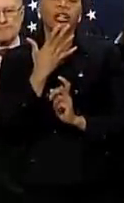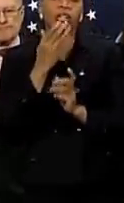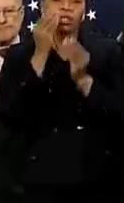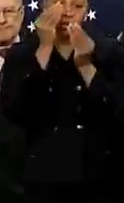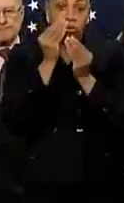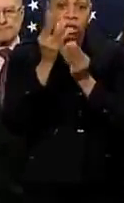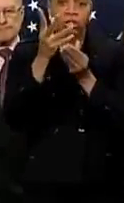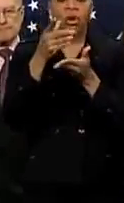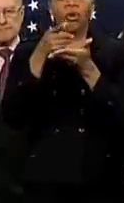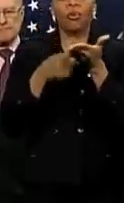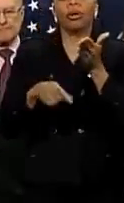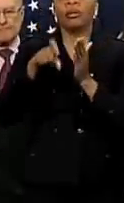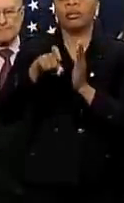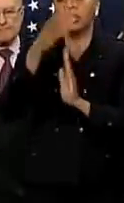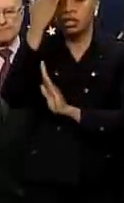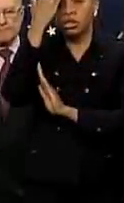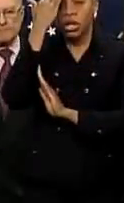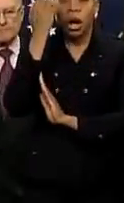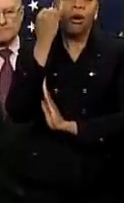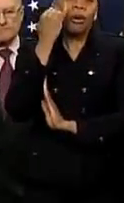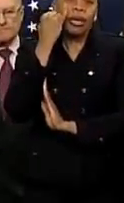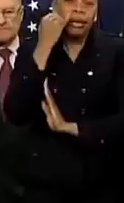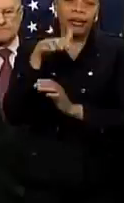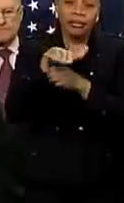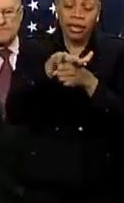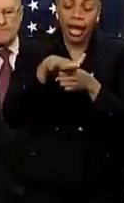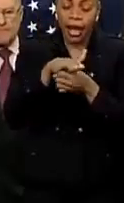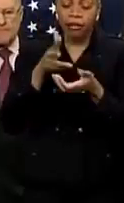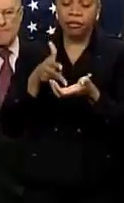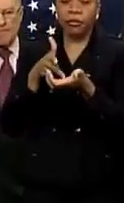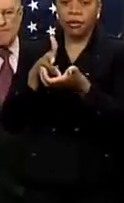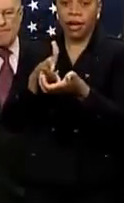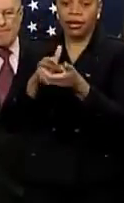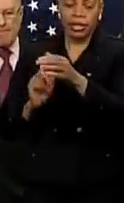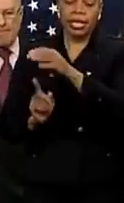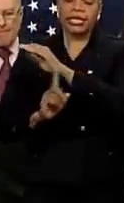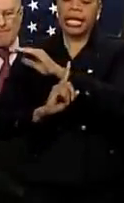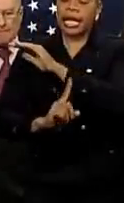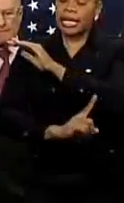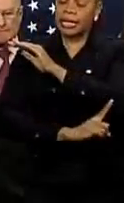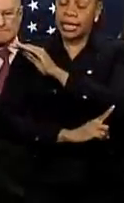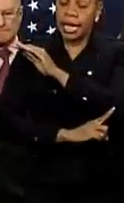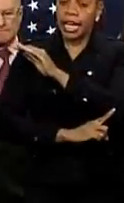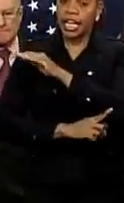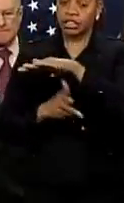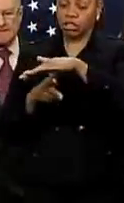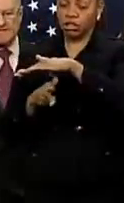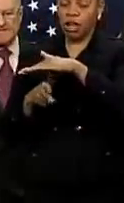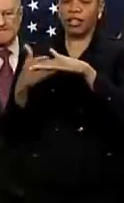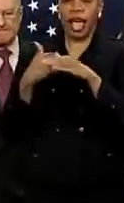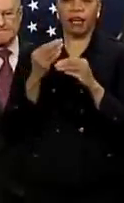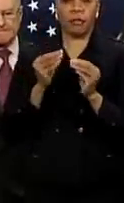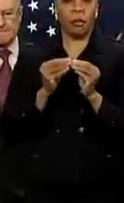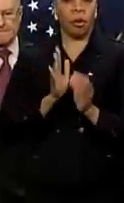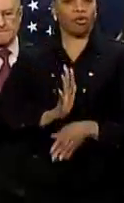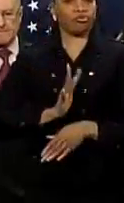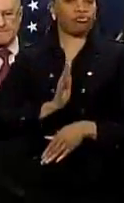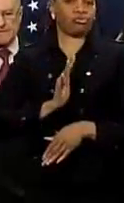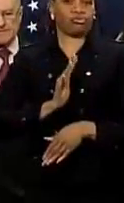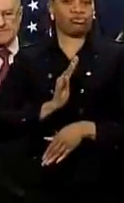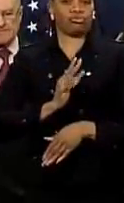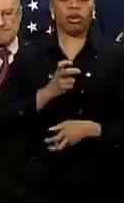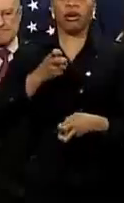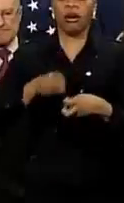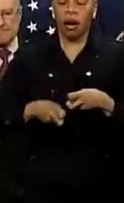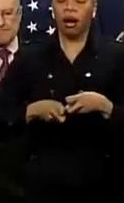what you need to know whether or not you've been plowed. At the sanitation garages, they have a much more sophisticated and hard-to-use version of